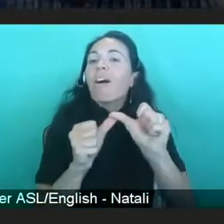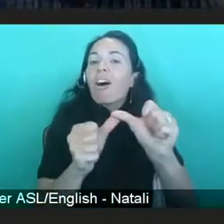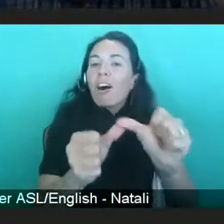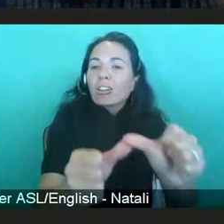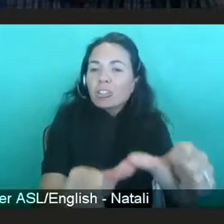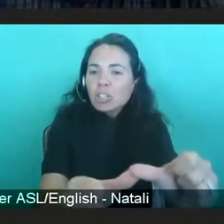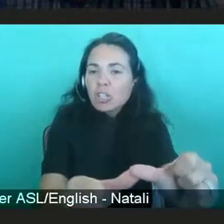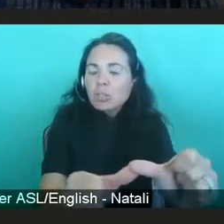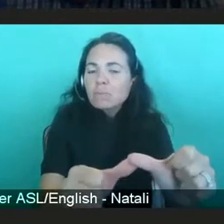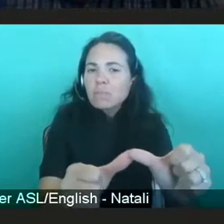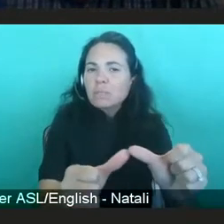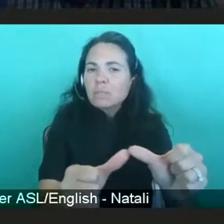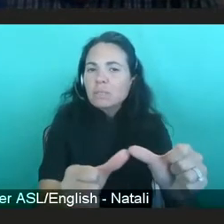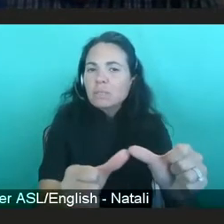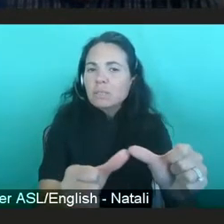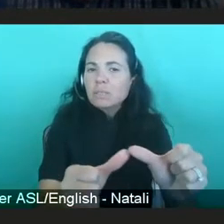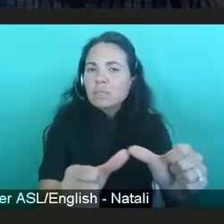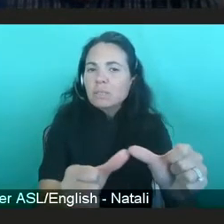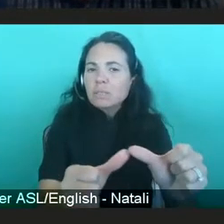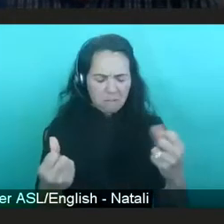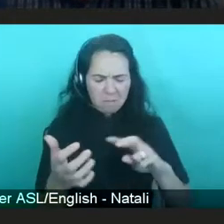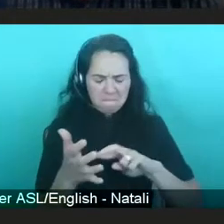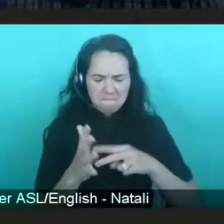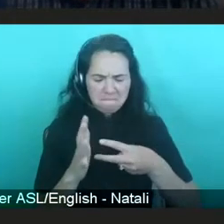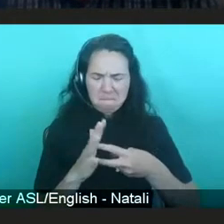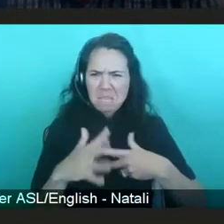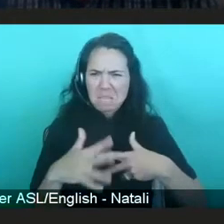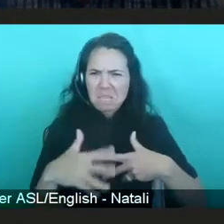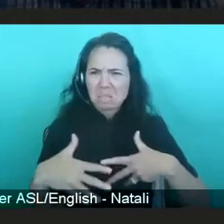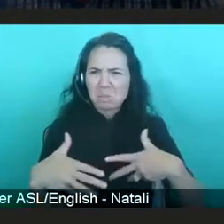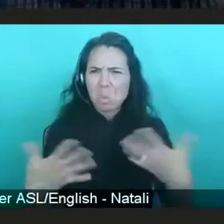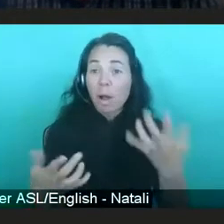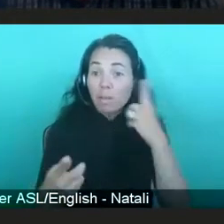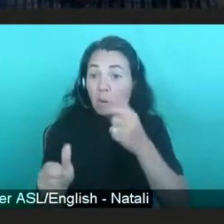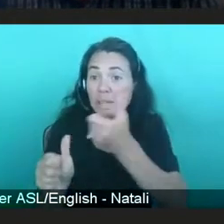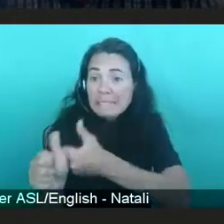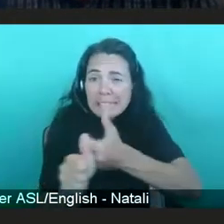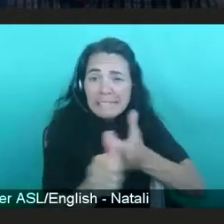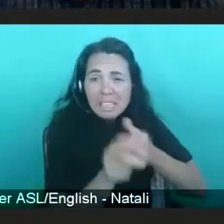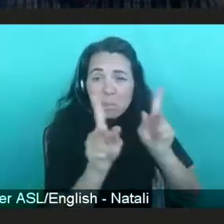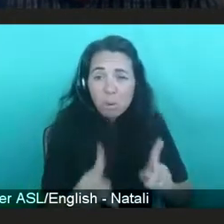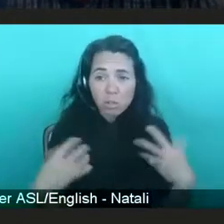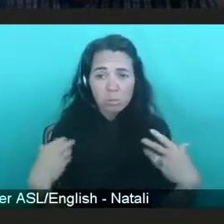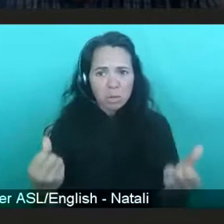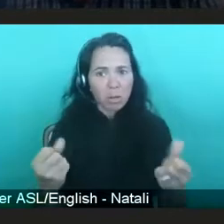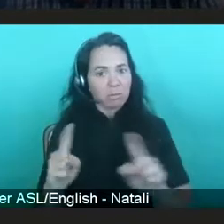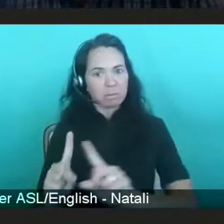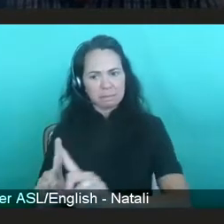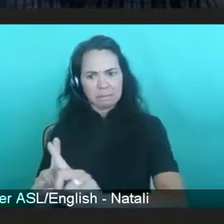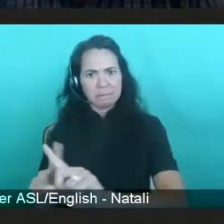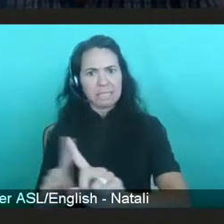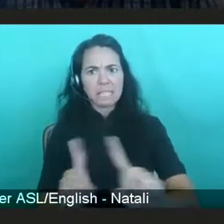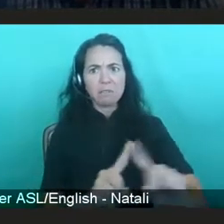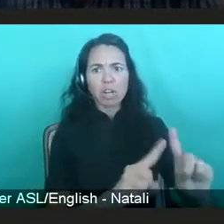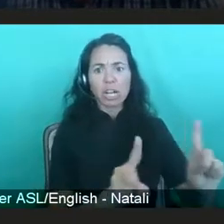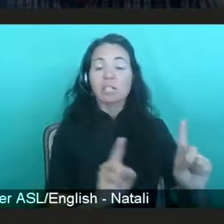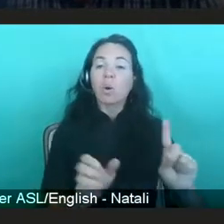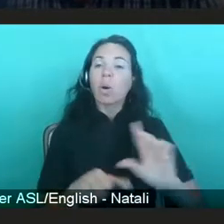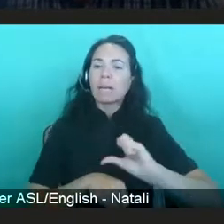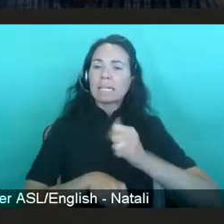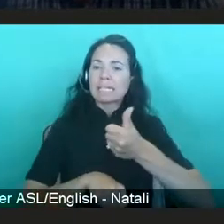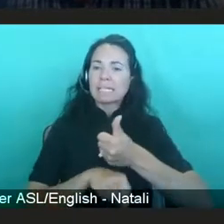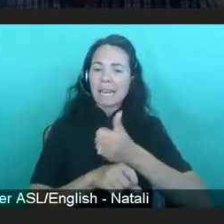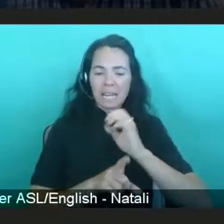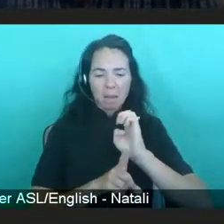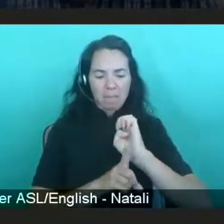mean? Recovery means different things for everybody. And I think creating a container or an environment that